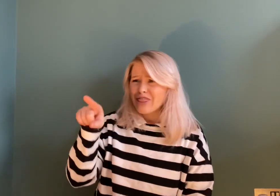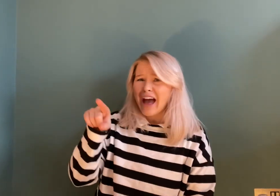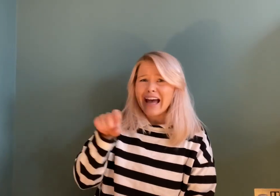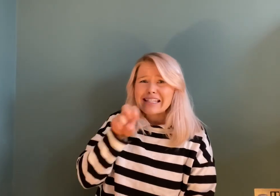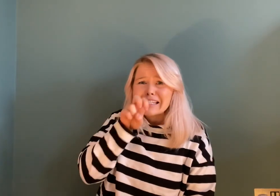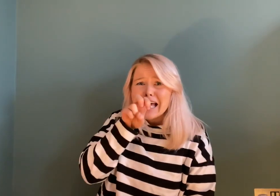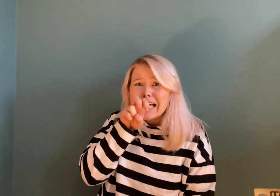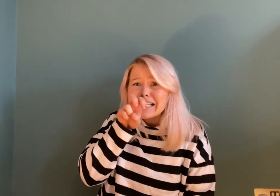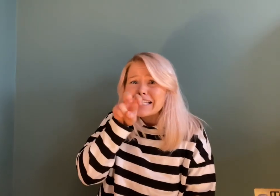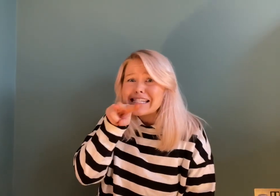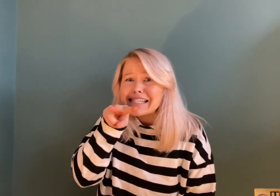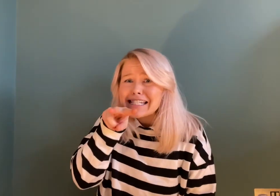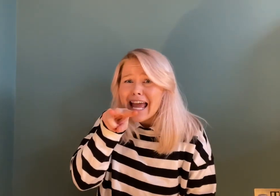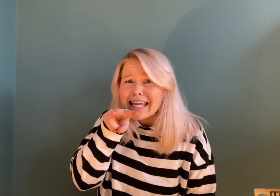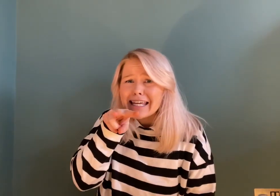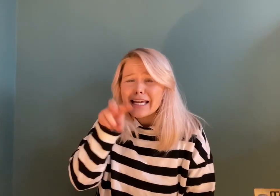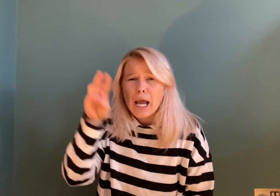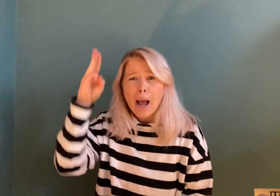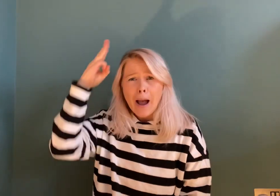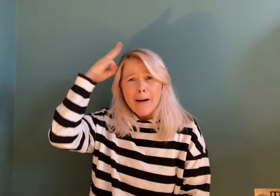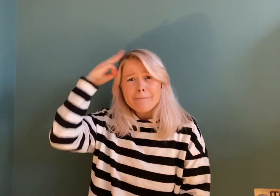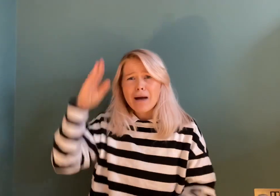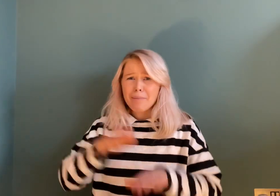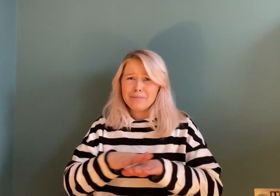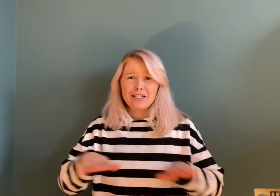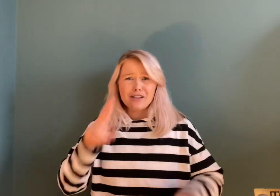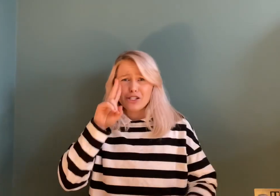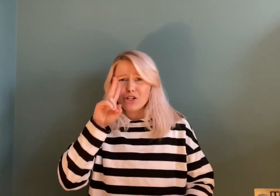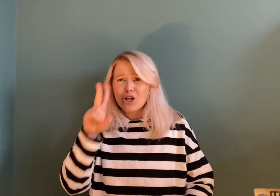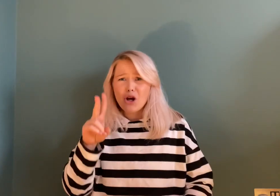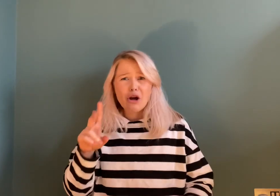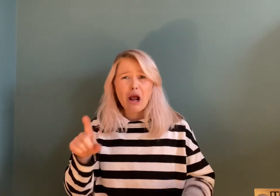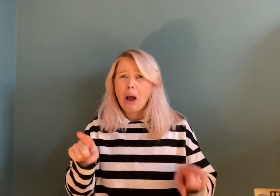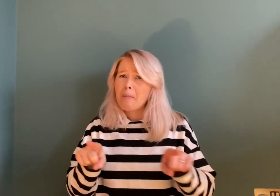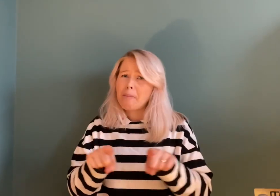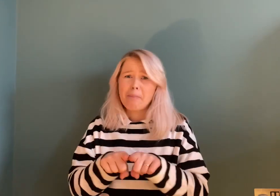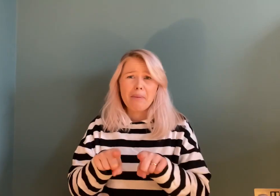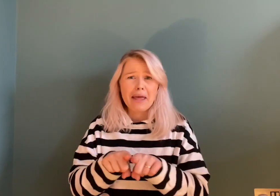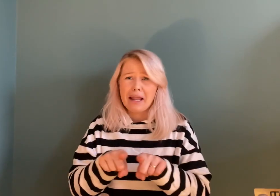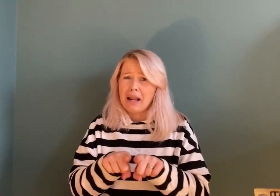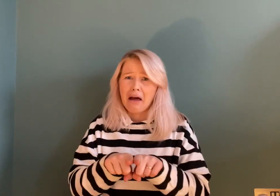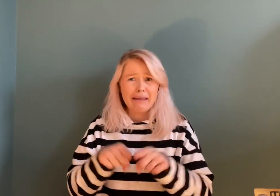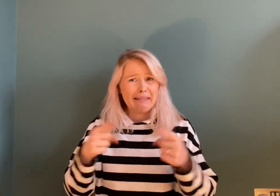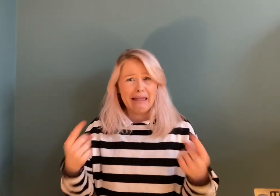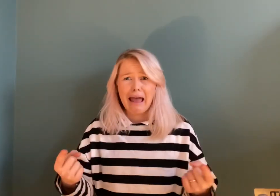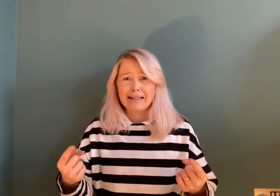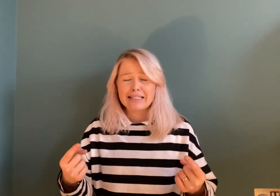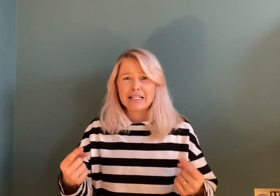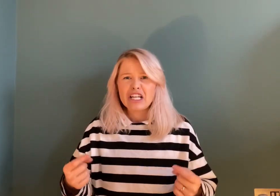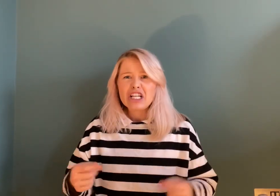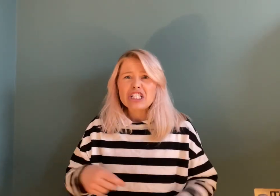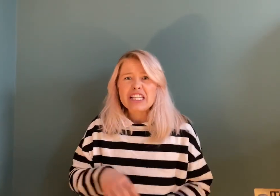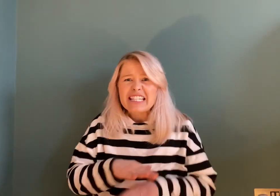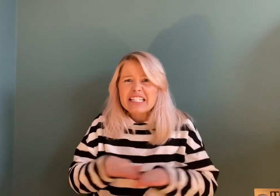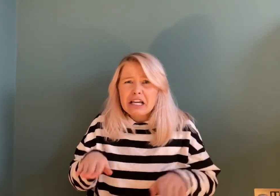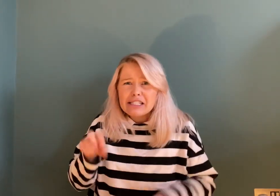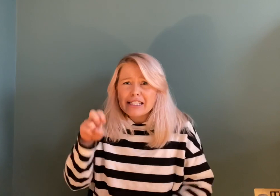that's a snake. Mum doesn't look a bit like that. She doesn't